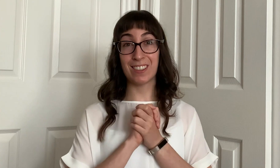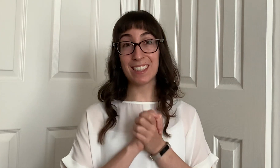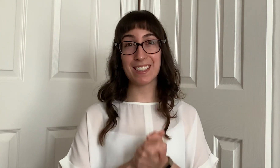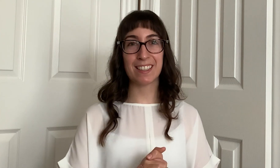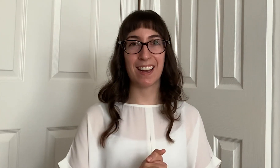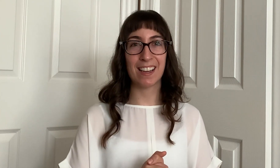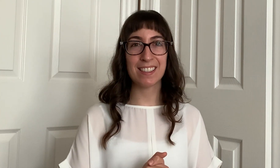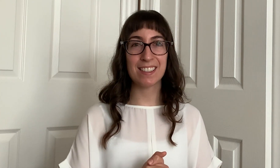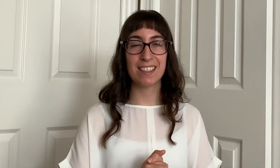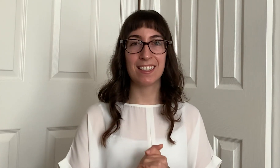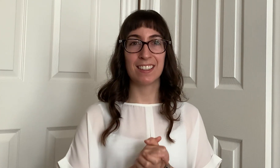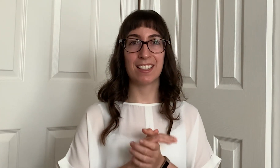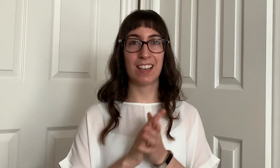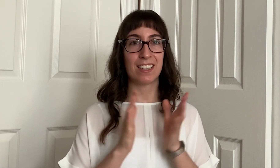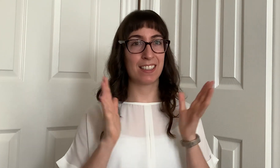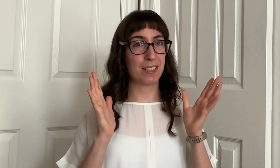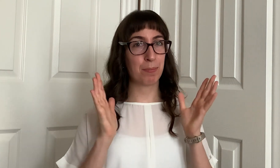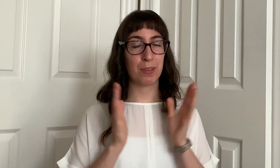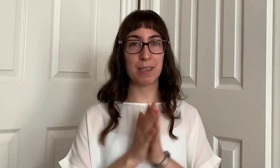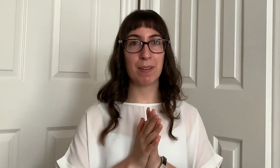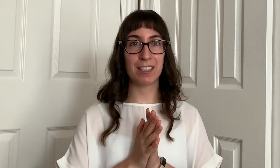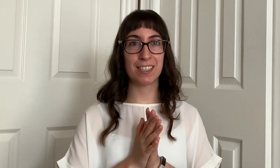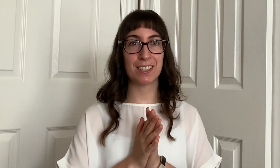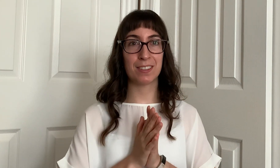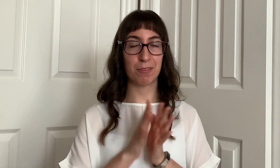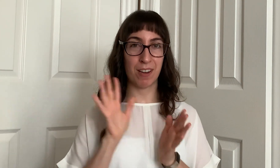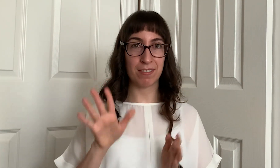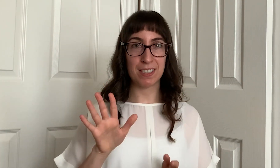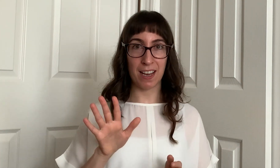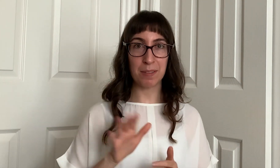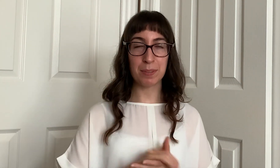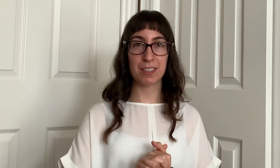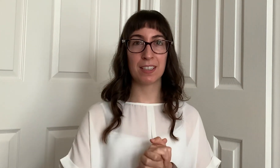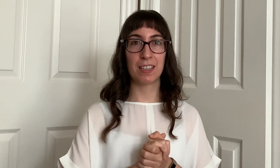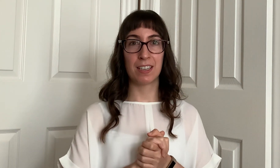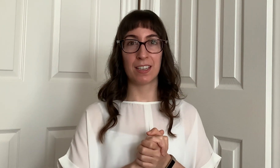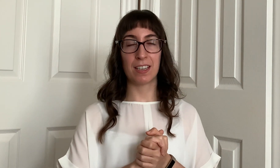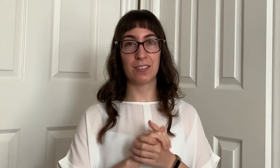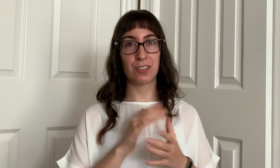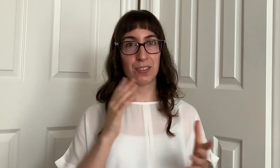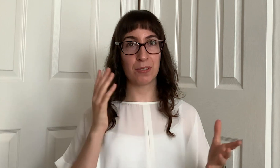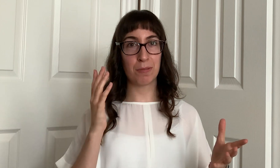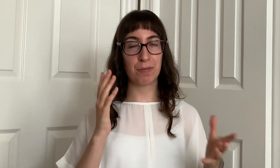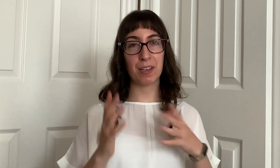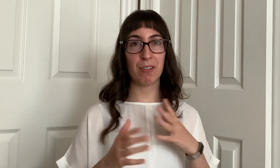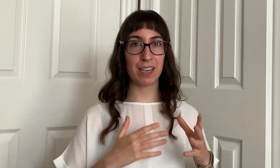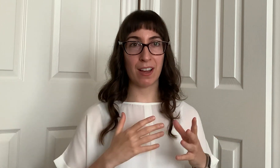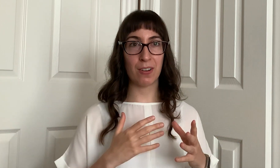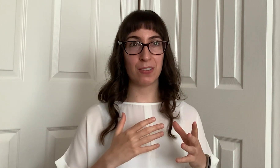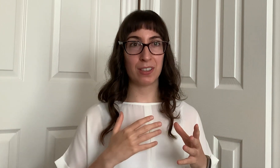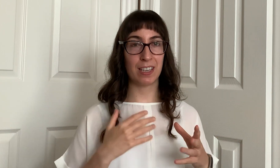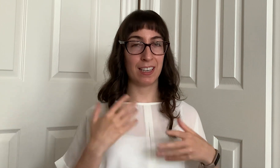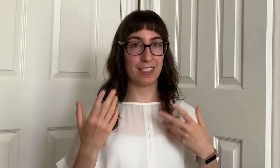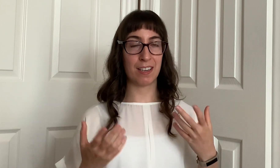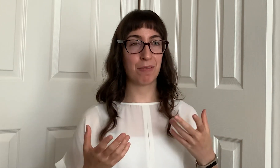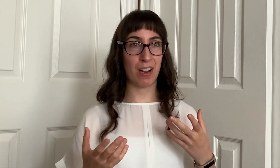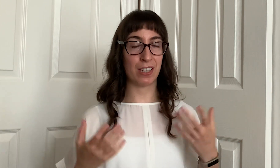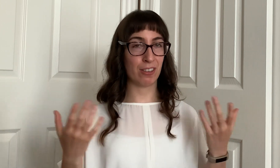that's it guys that is pretty much the five steps into figuring out and identifying your